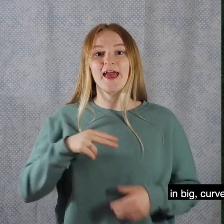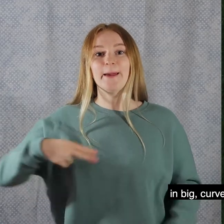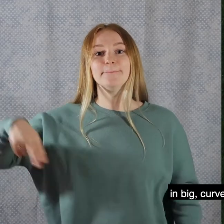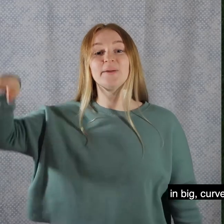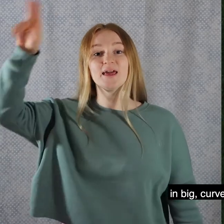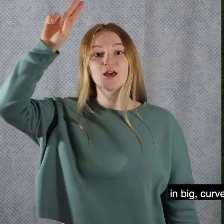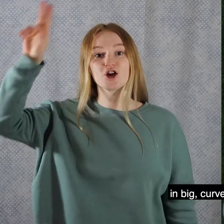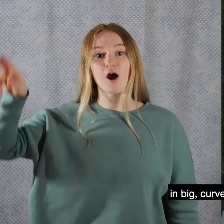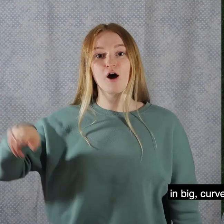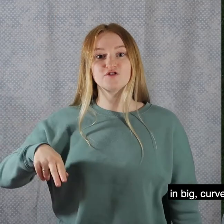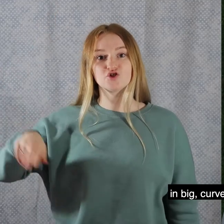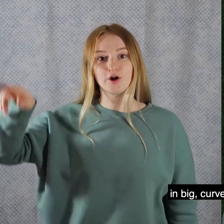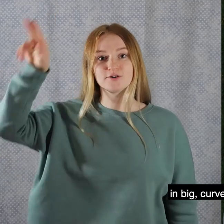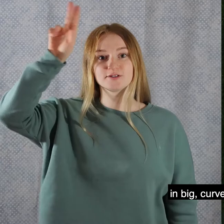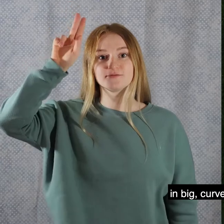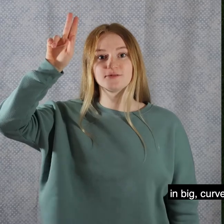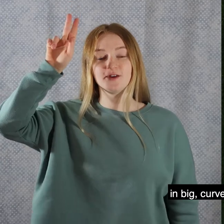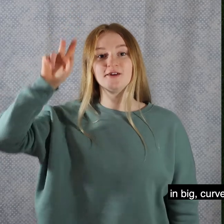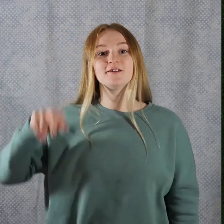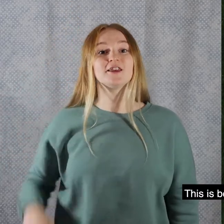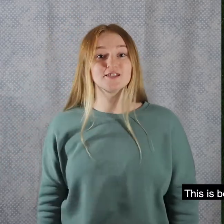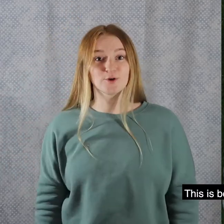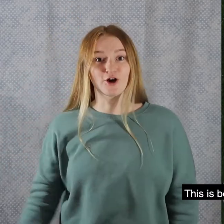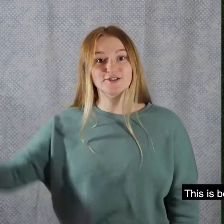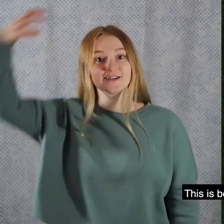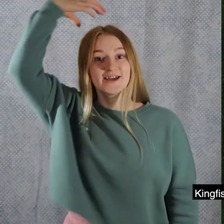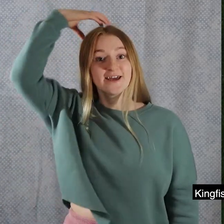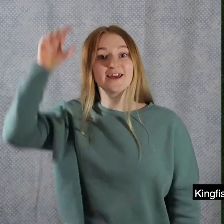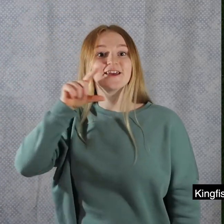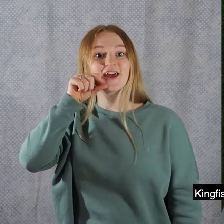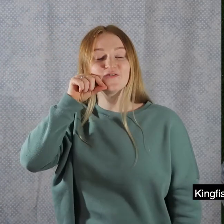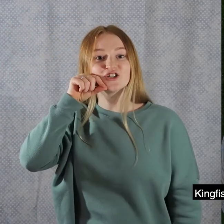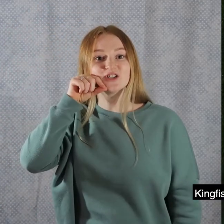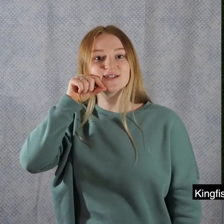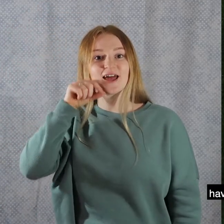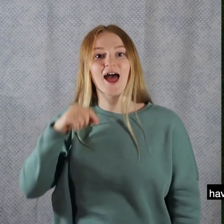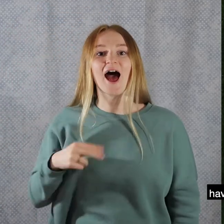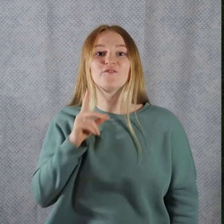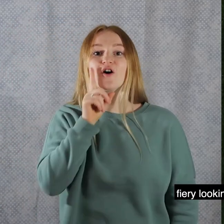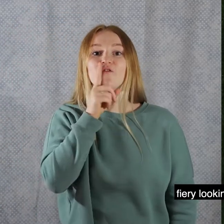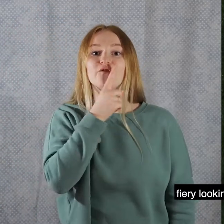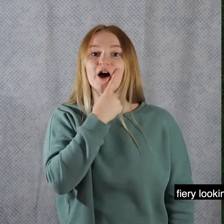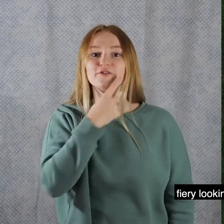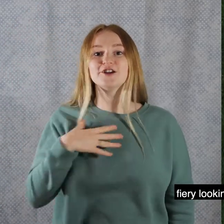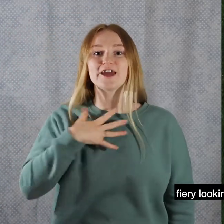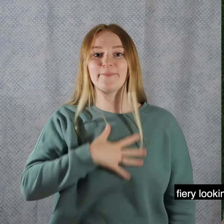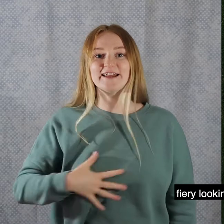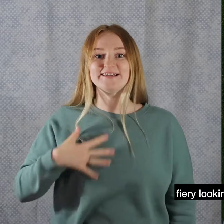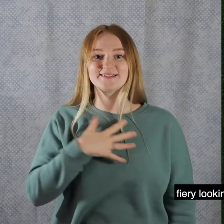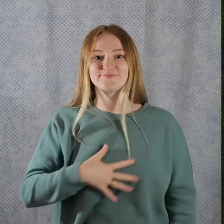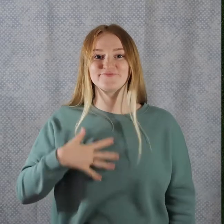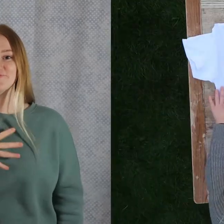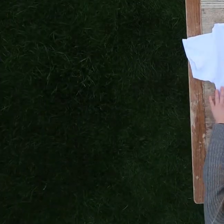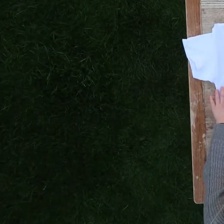in big curved strokes. This is because King Fishers have fiery looking